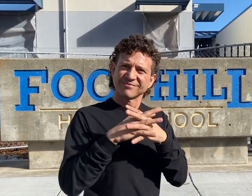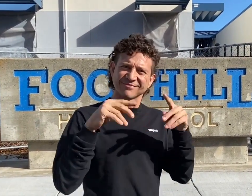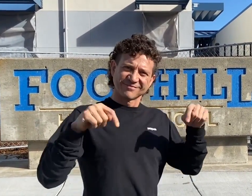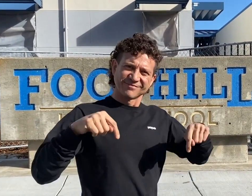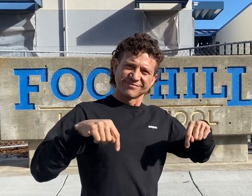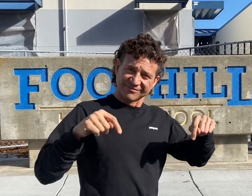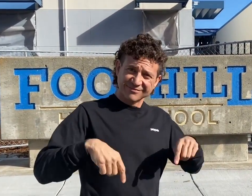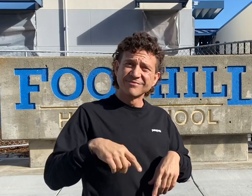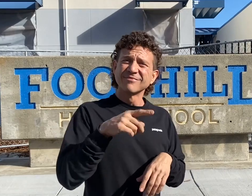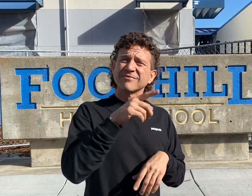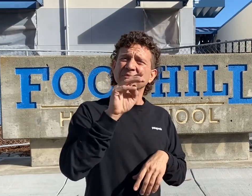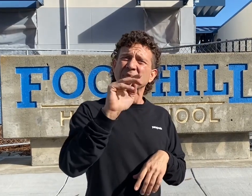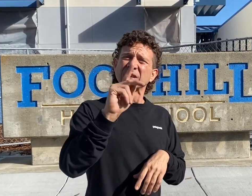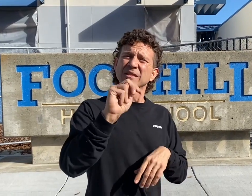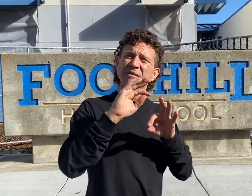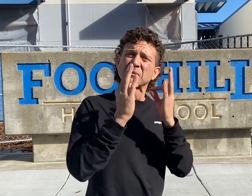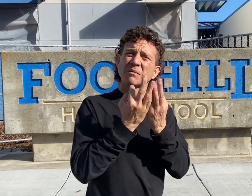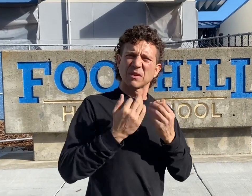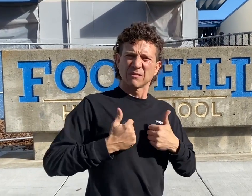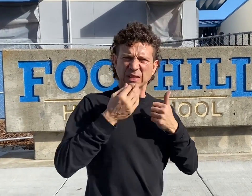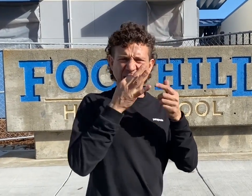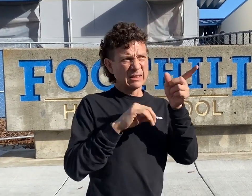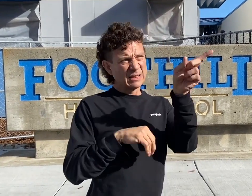The family lives just around the corner on Foothill Boulevard.